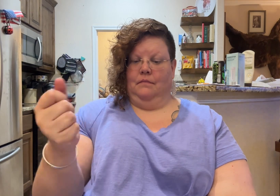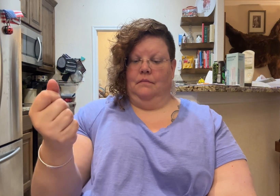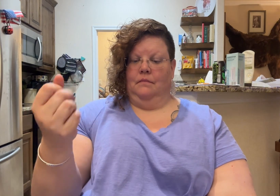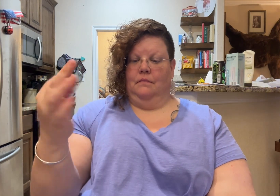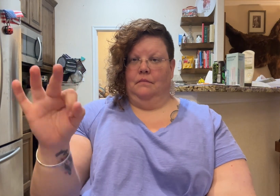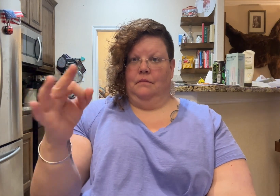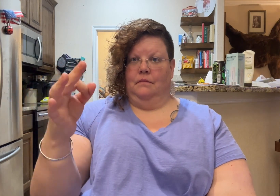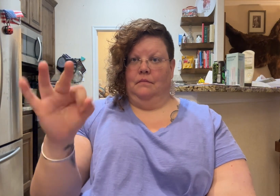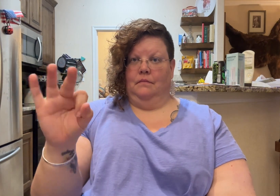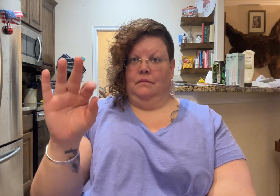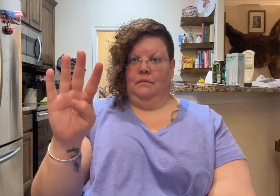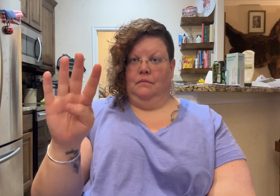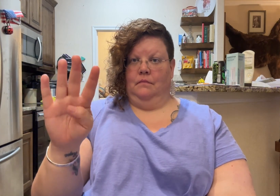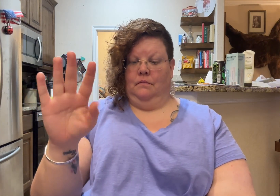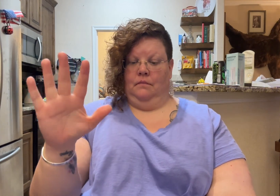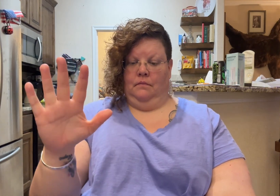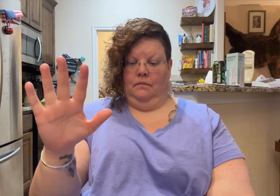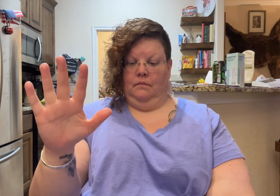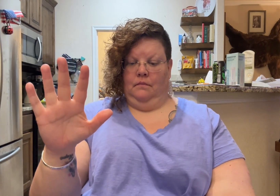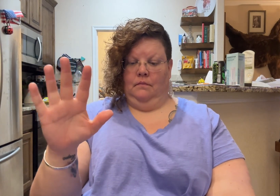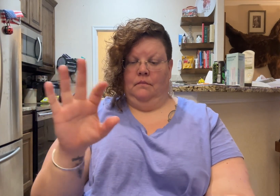So far they need a great job.